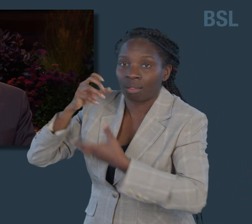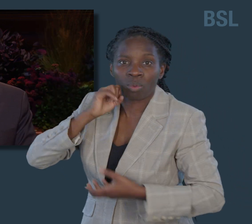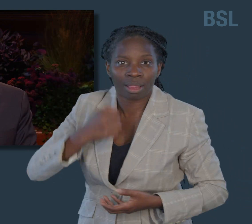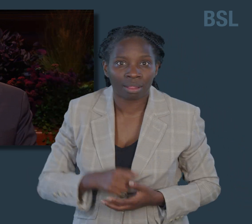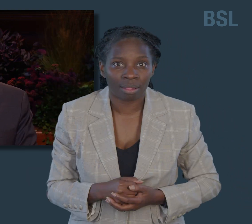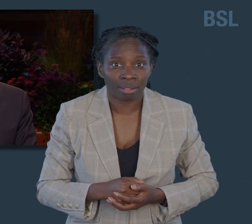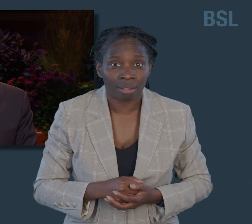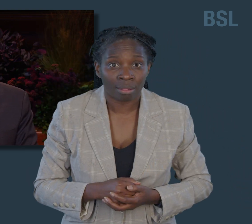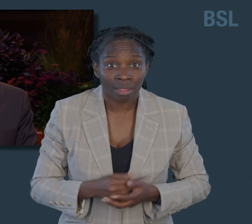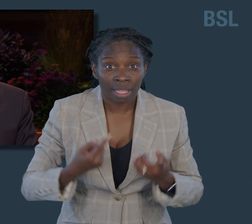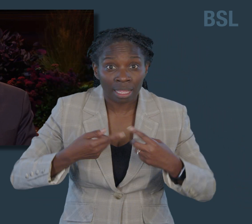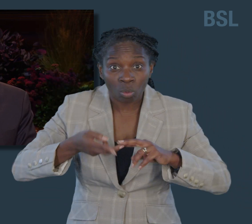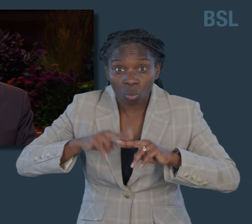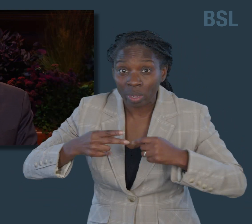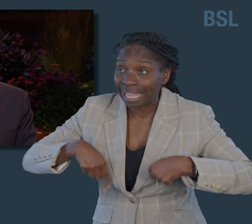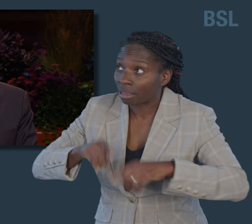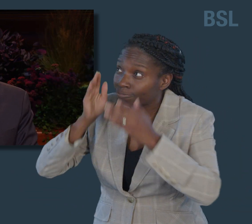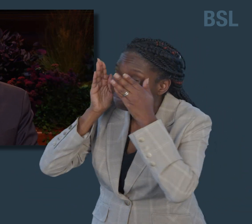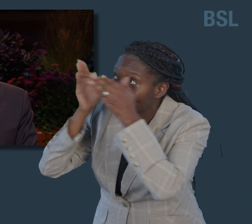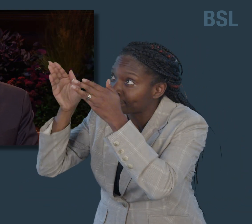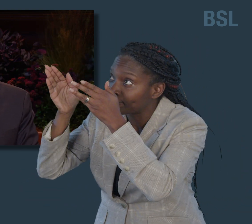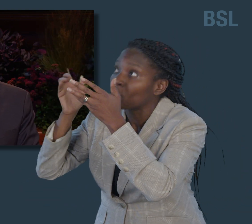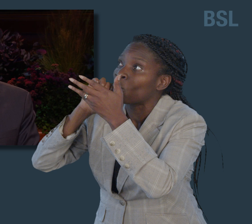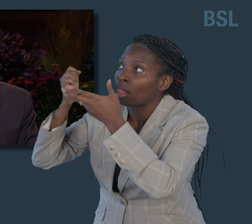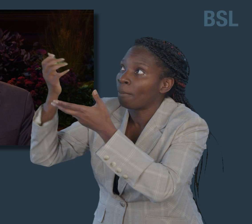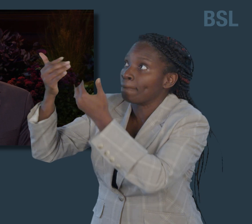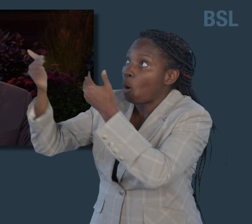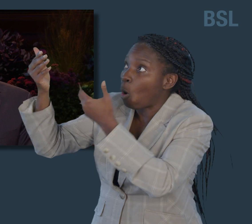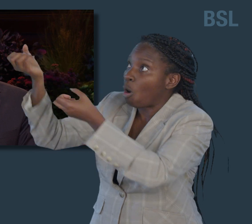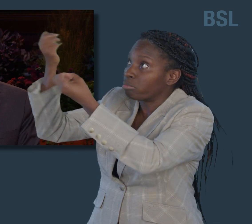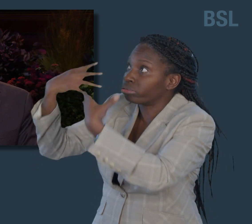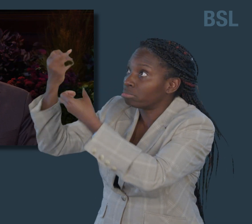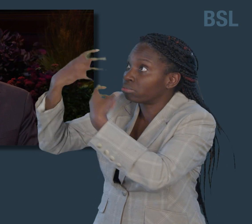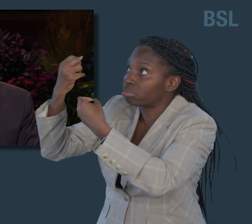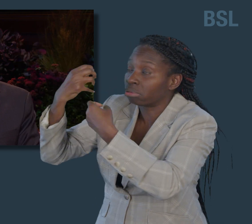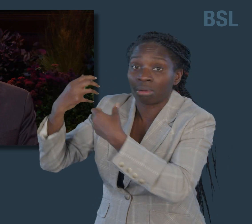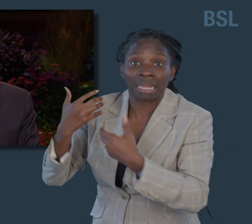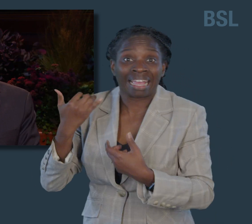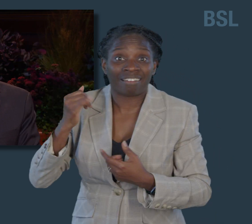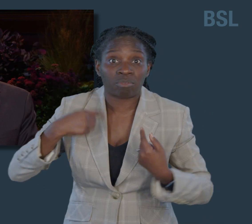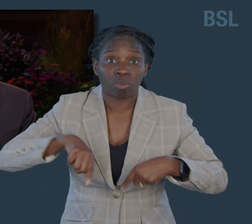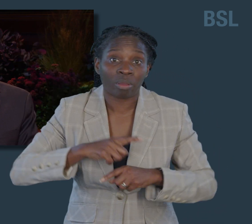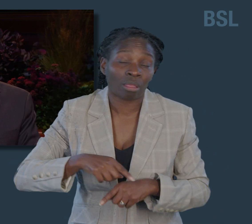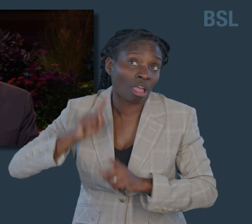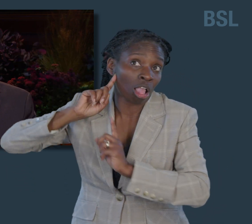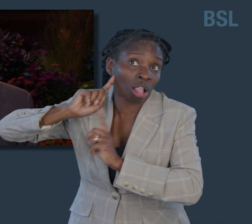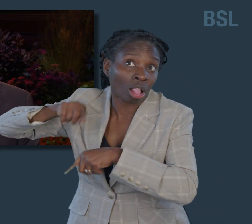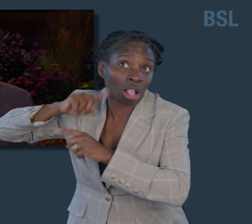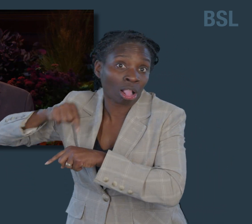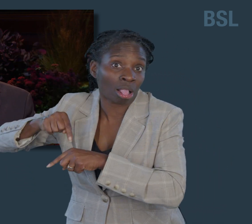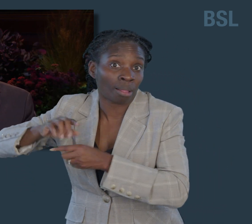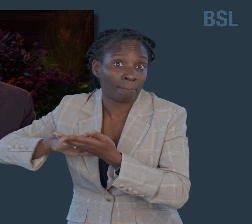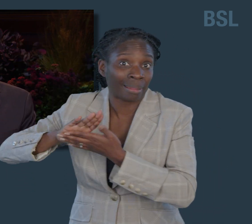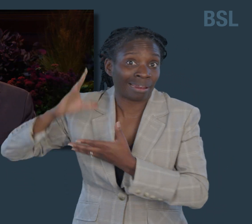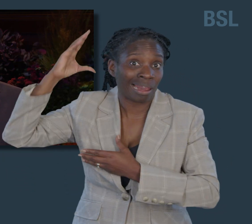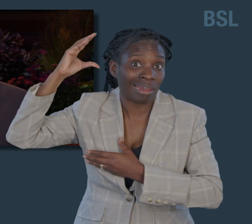will receive more. If we ignore His counsel, we will receive less and less.